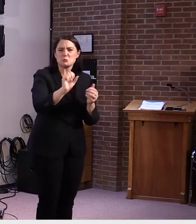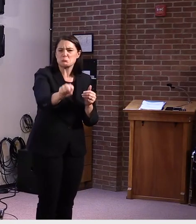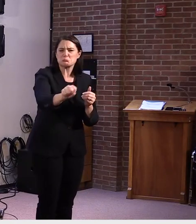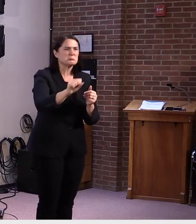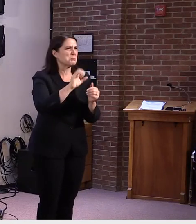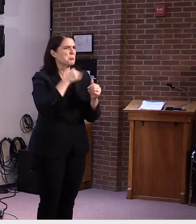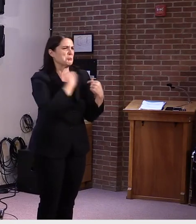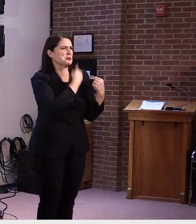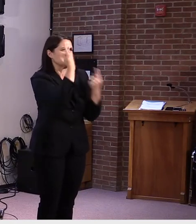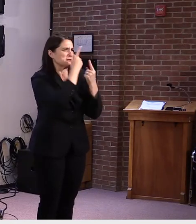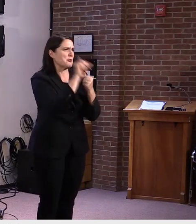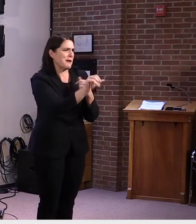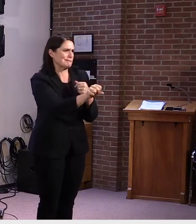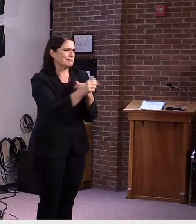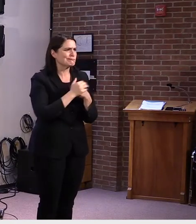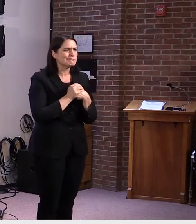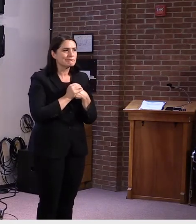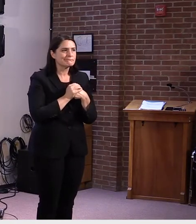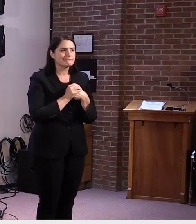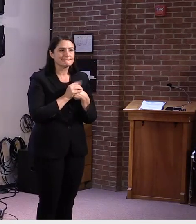Okay, thank you very much.